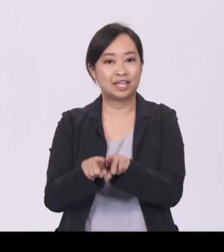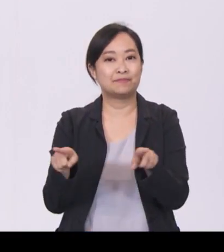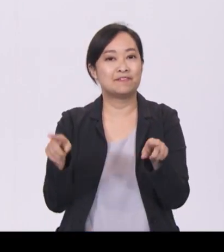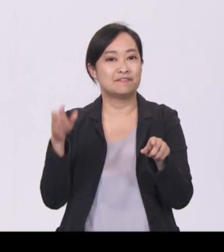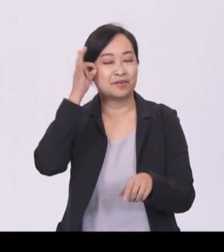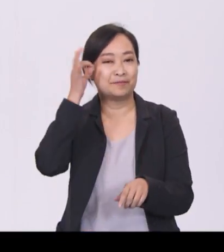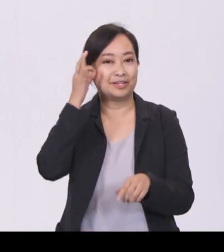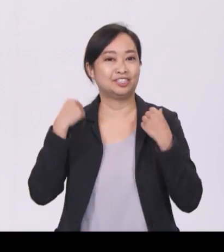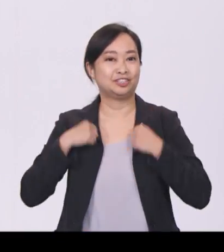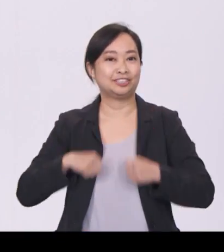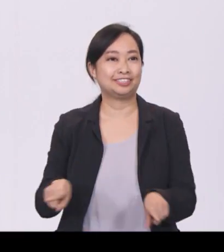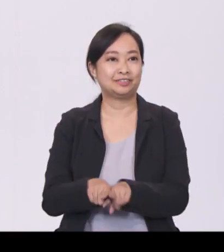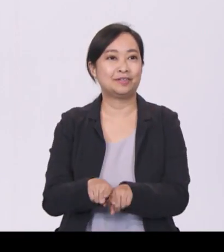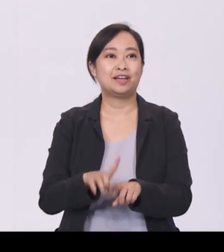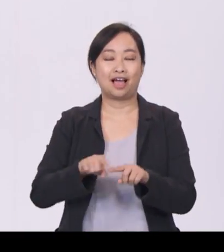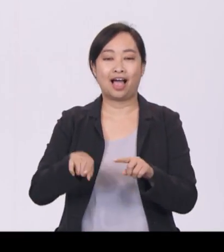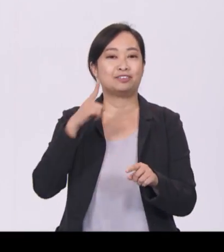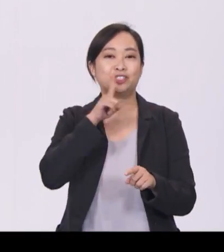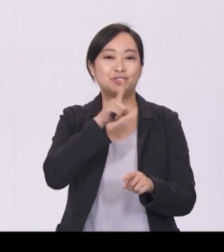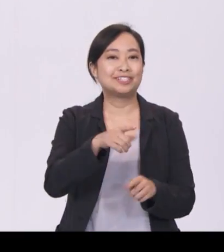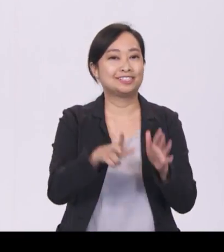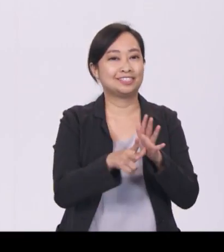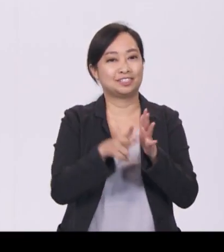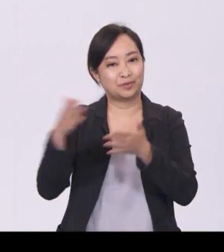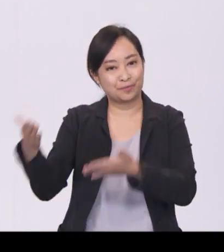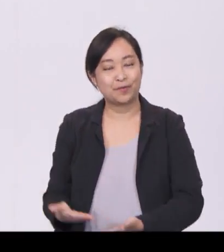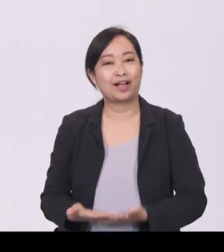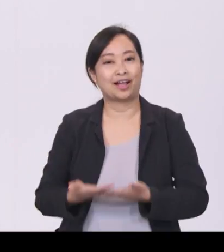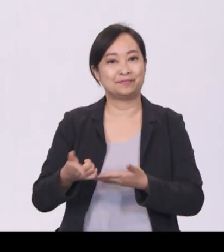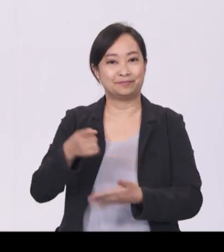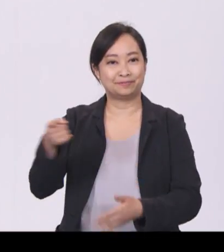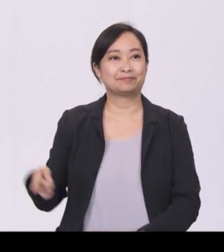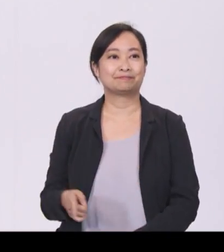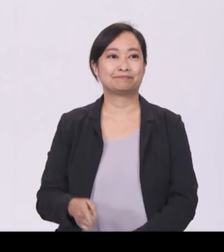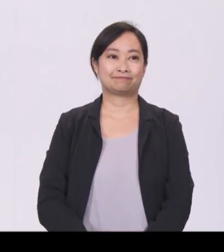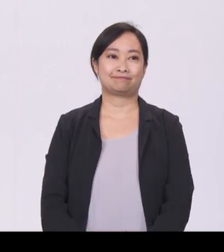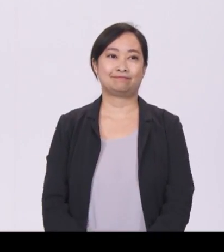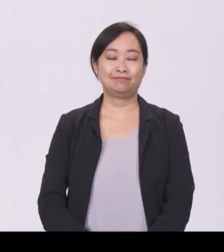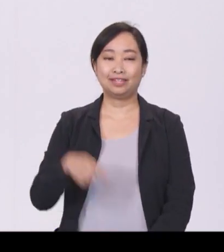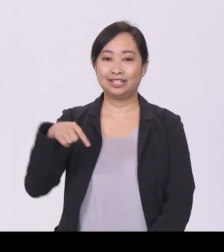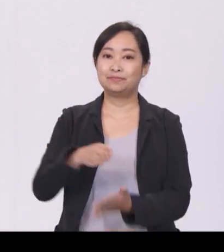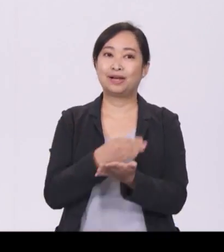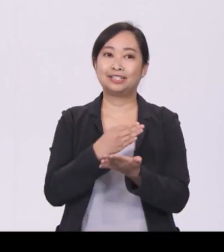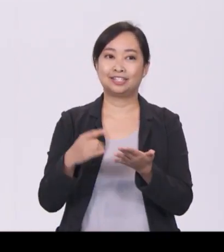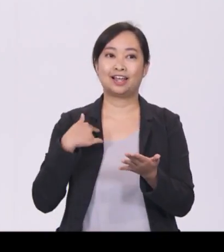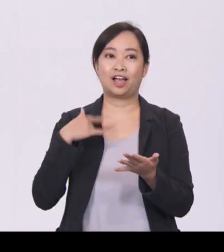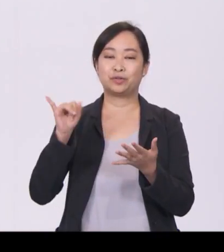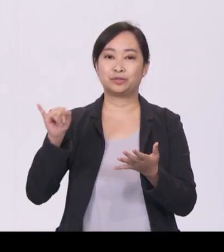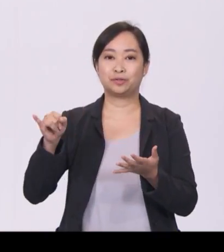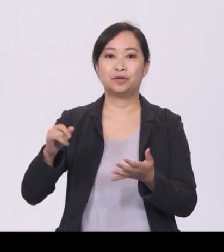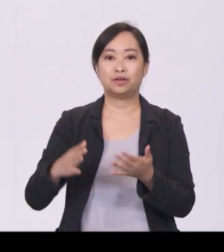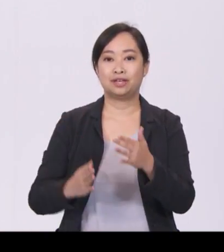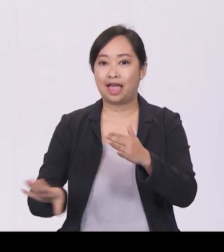This budget, I will also top up two funds that support our seniors to age confidently in their community.